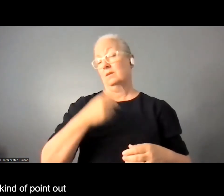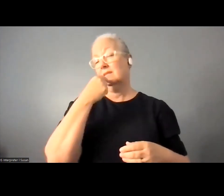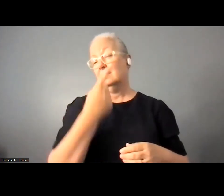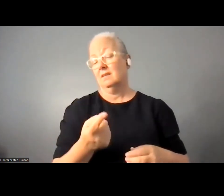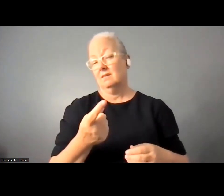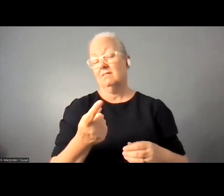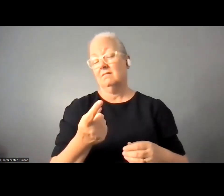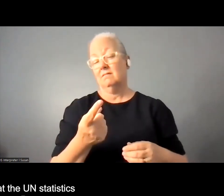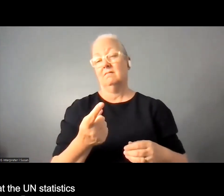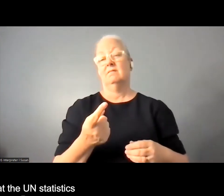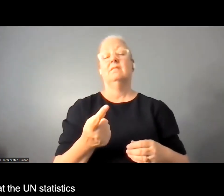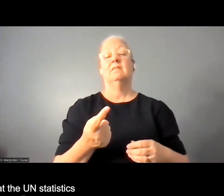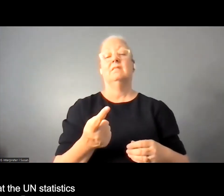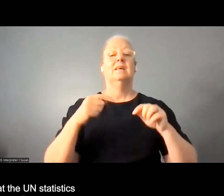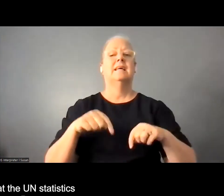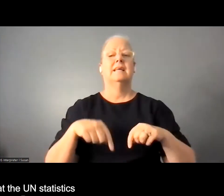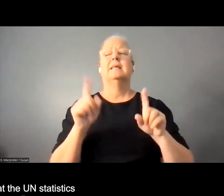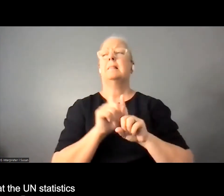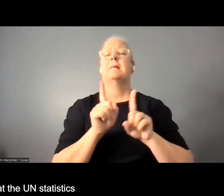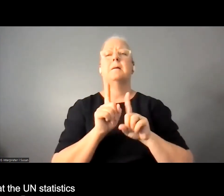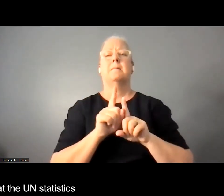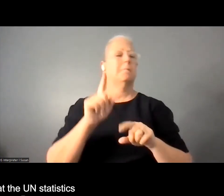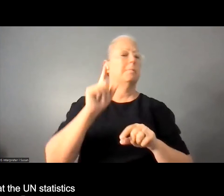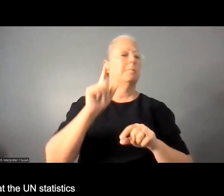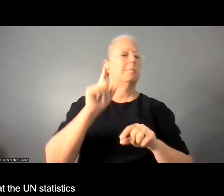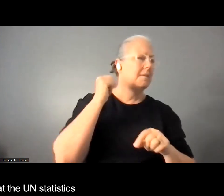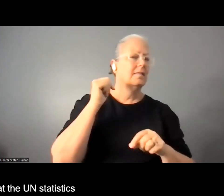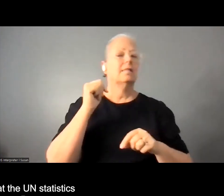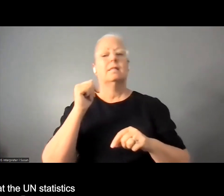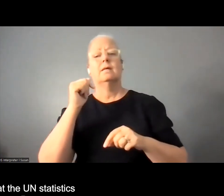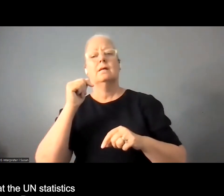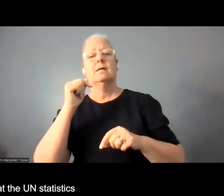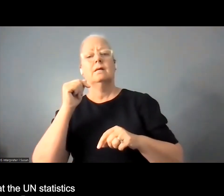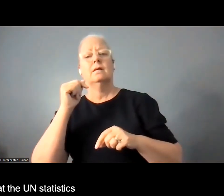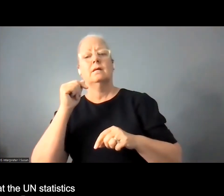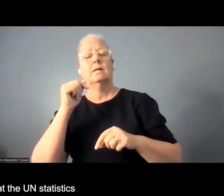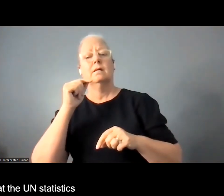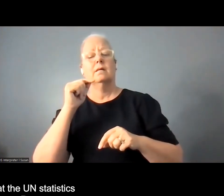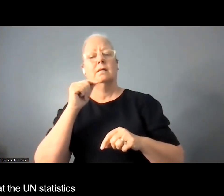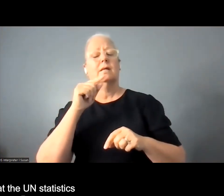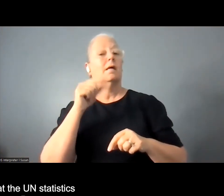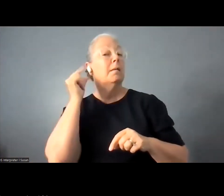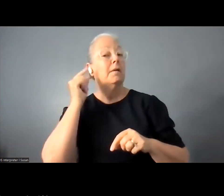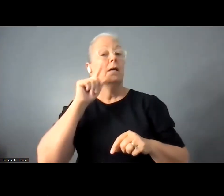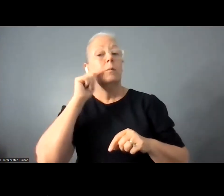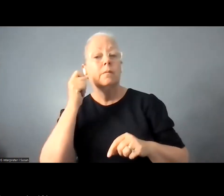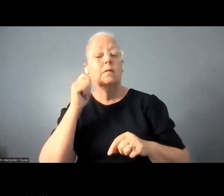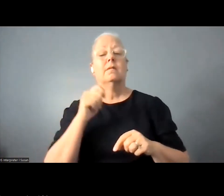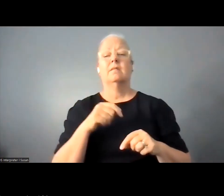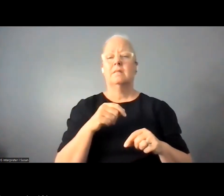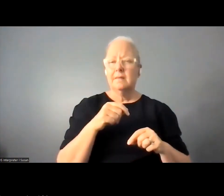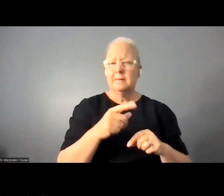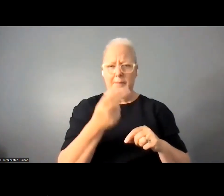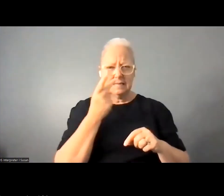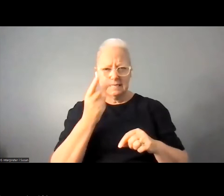very gendered so when we look at the un dp statistics for literacy among persons with disabilities